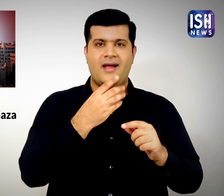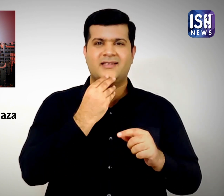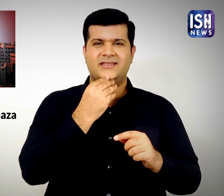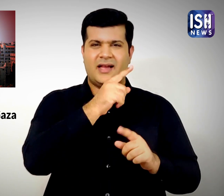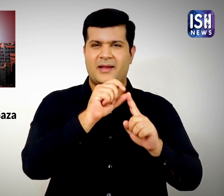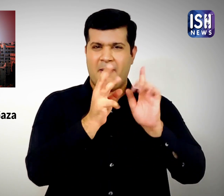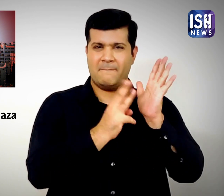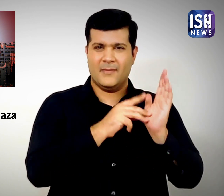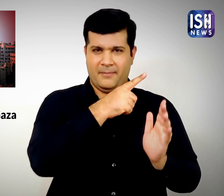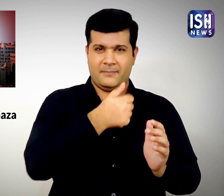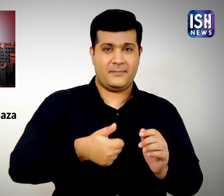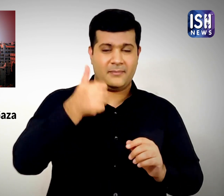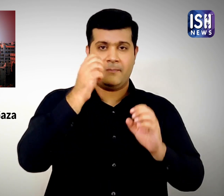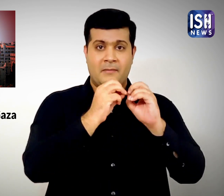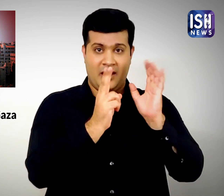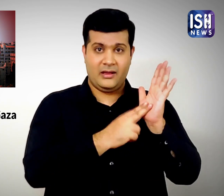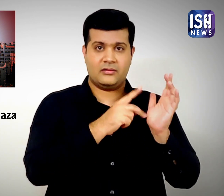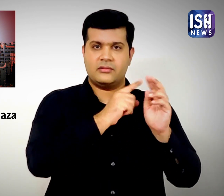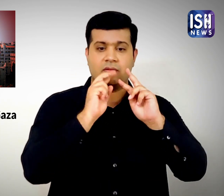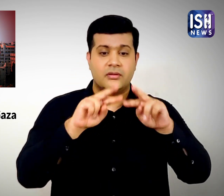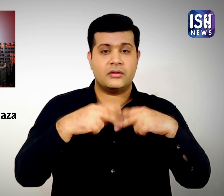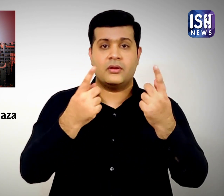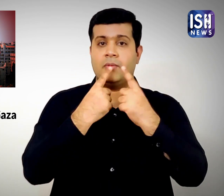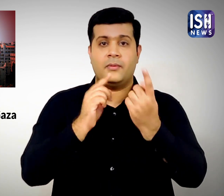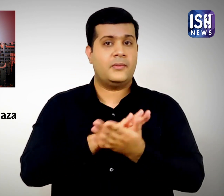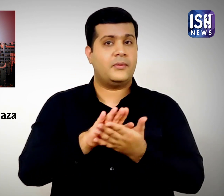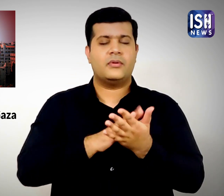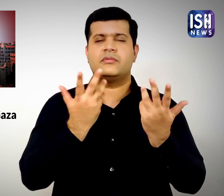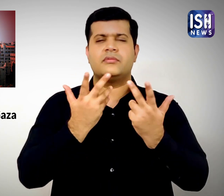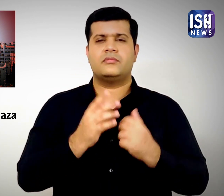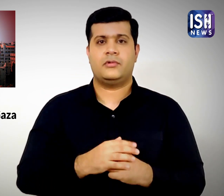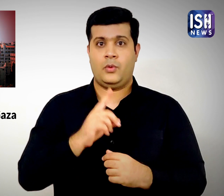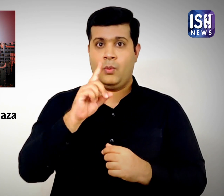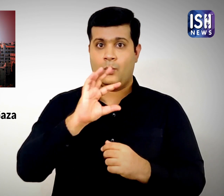After nearly a week of Israeli airstrikes and Hamas rocket barrages,